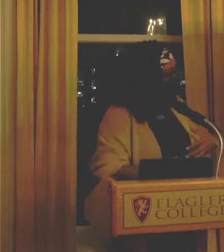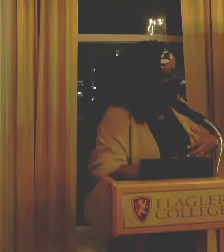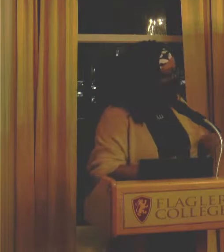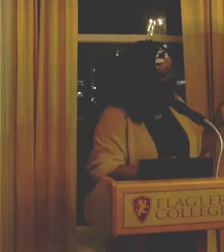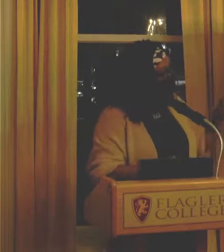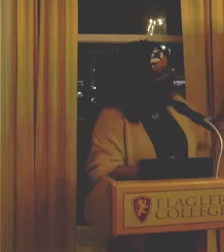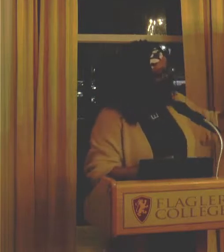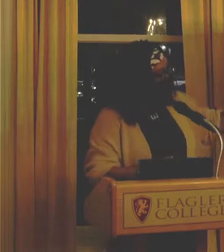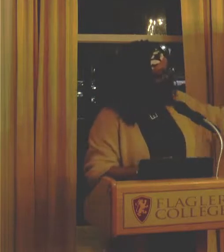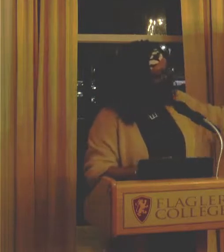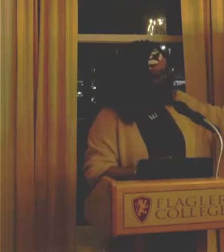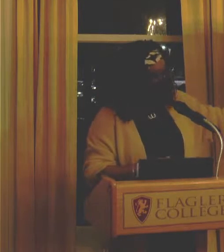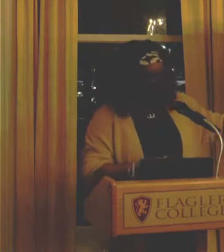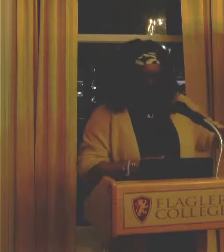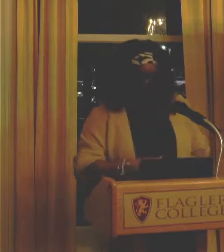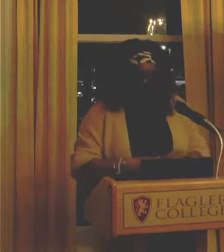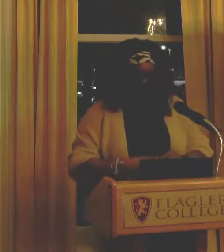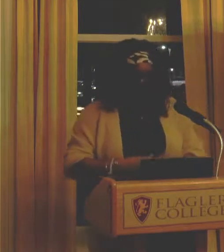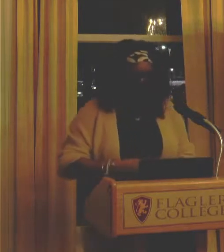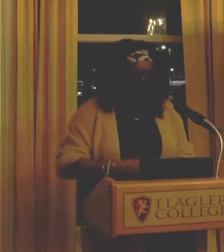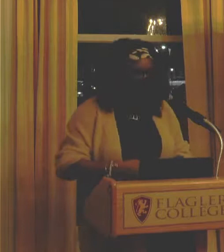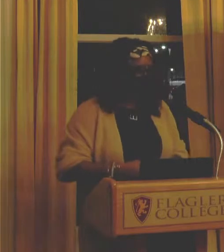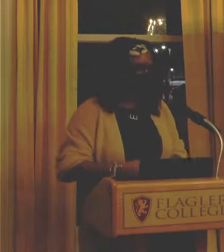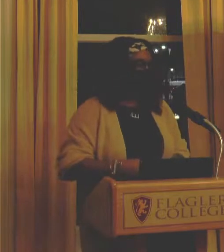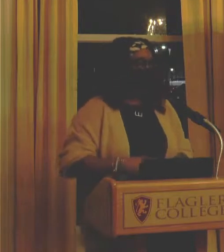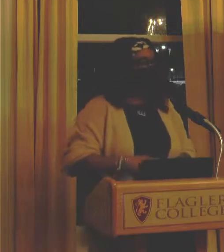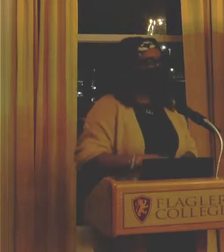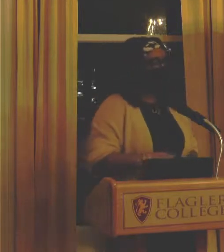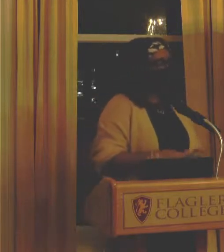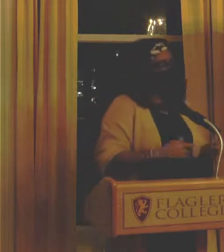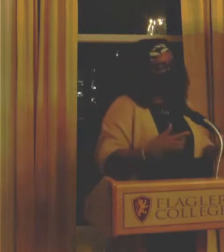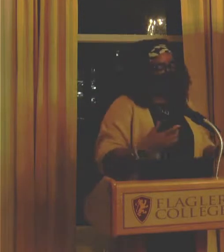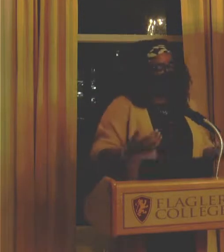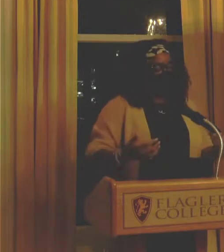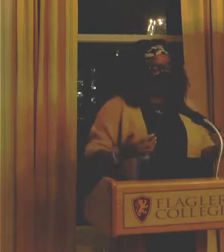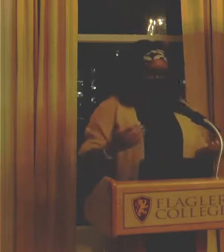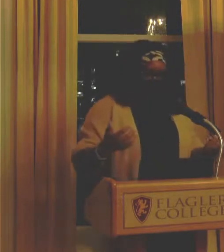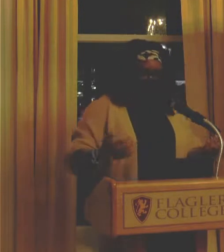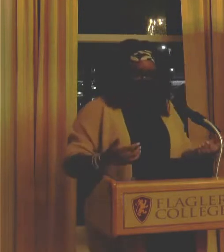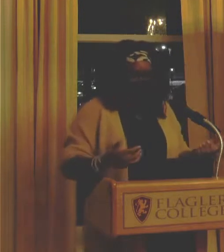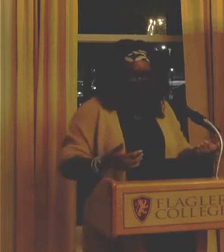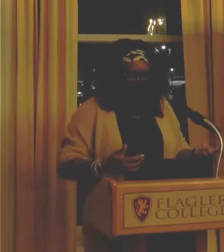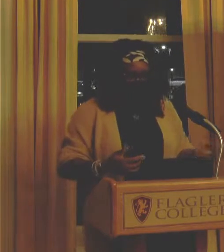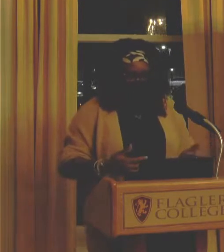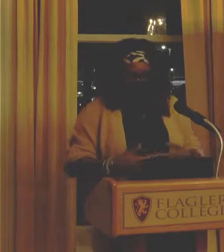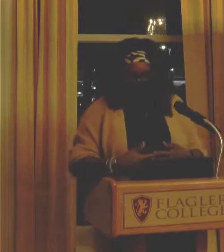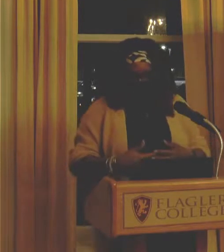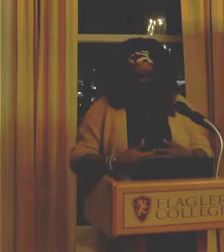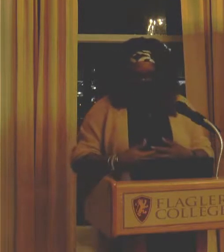on the wall. So, that is me in the middle. If you're familiar with muralists,